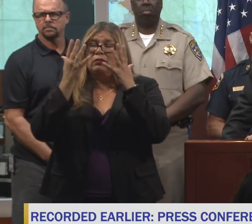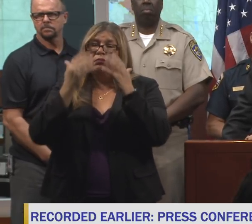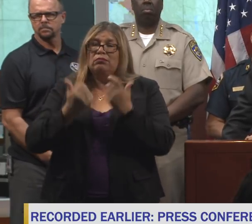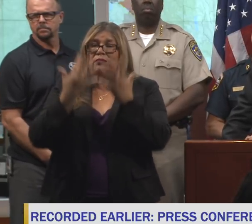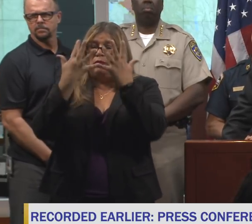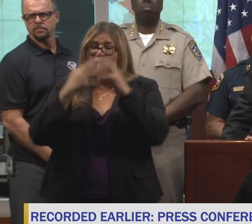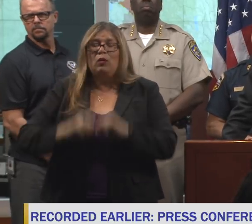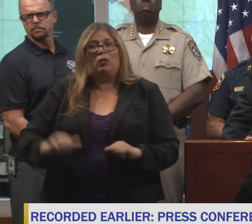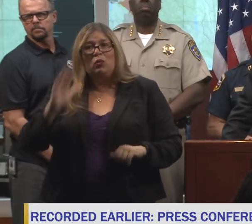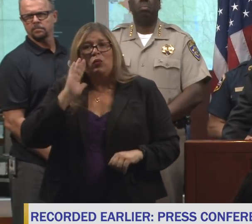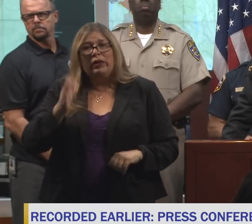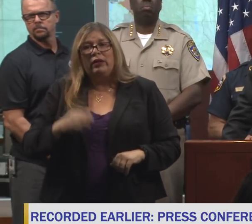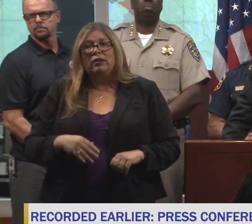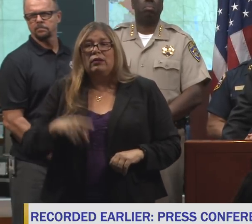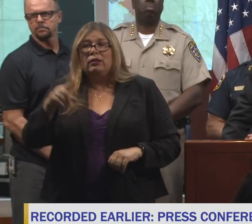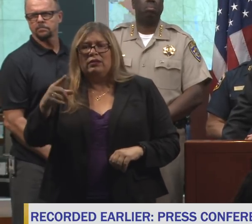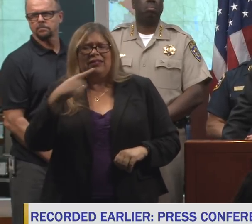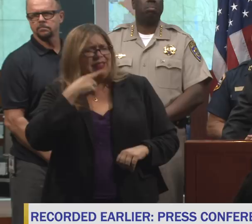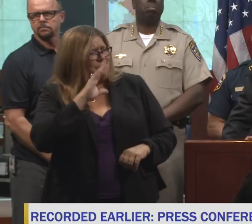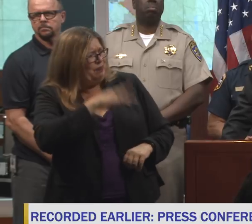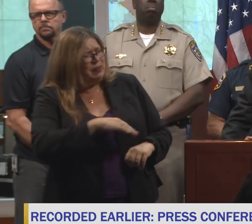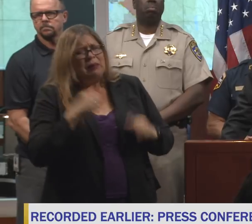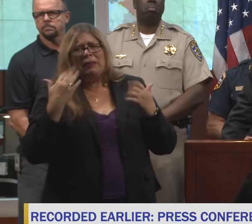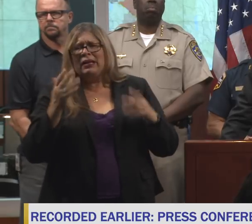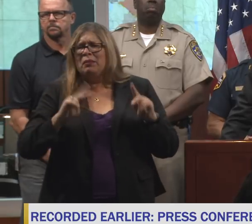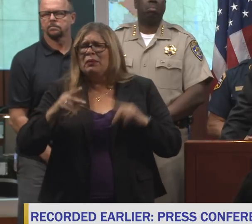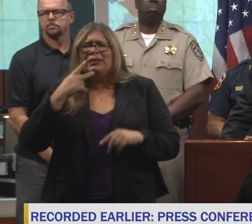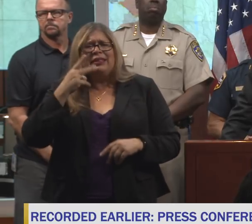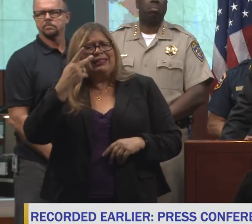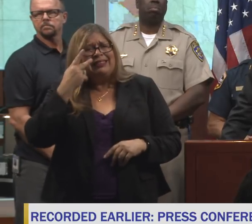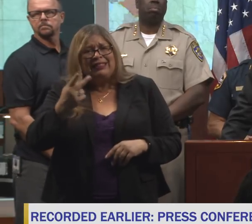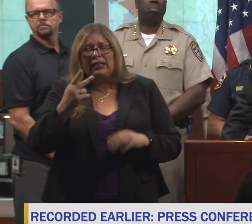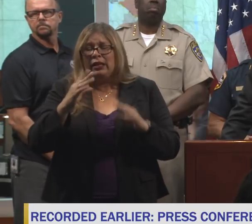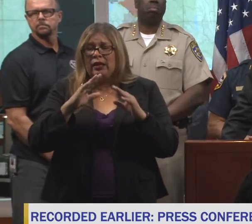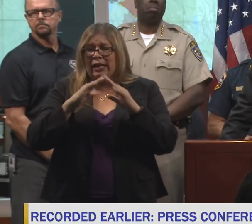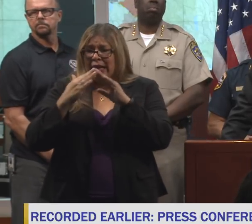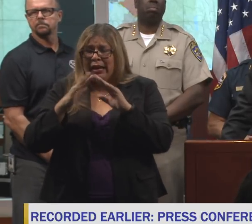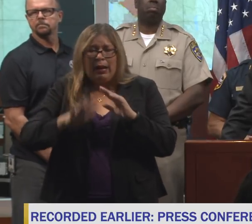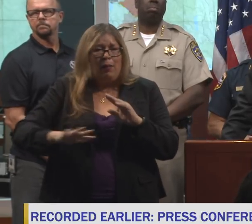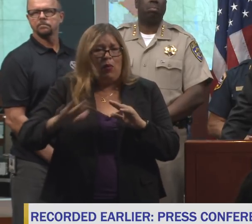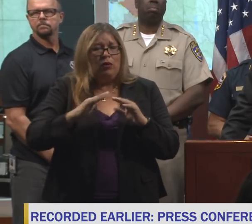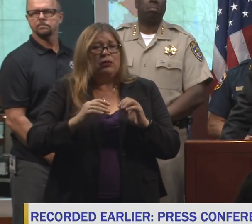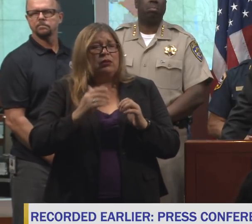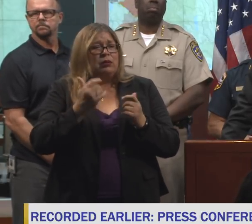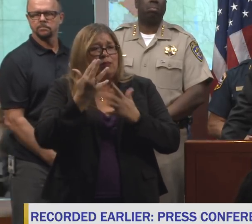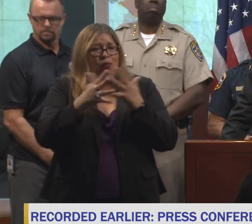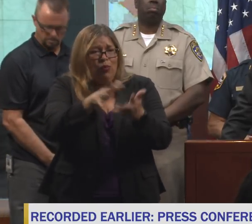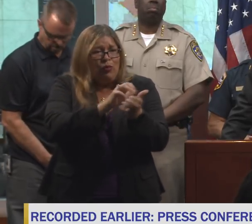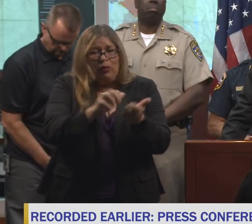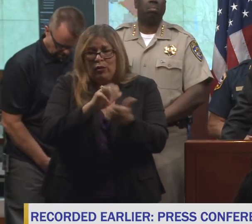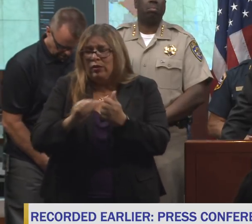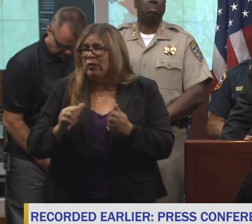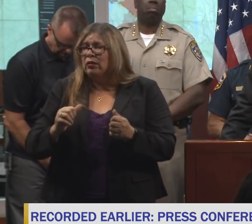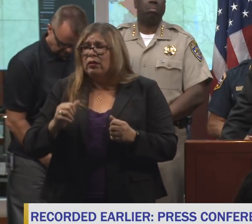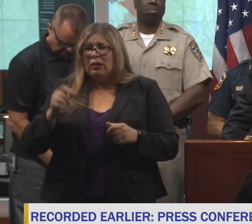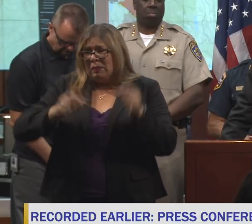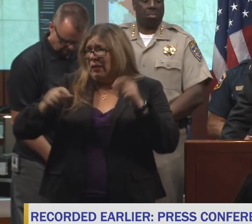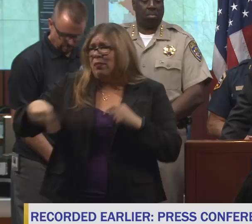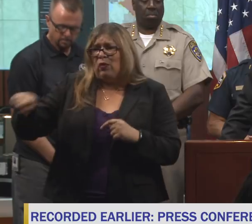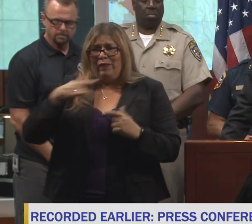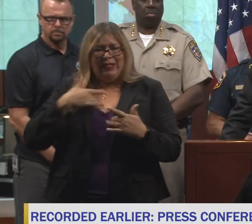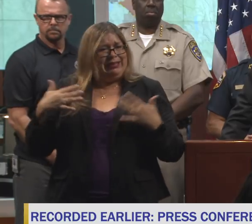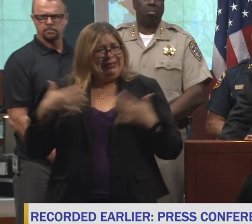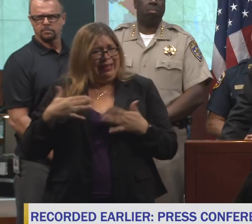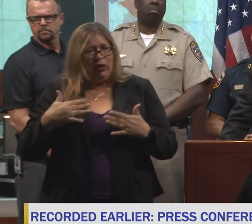are hearing you say that they're seeing the footage of entire neighborhoods burned down and people are understandably very scared. What do you have to say